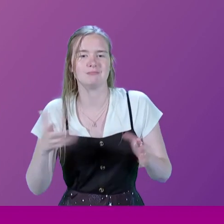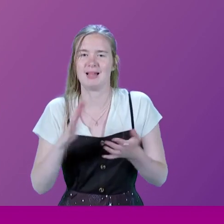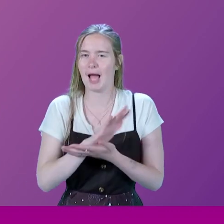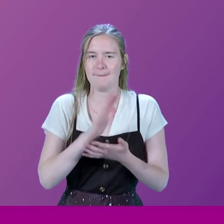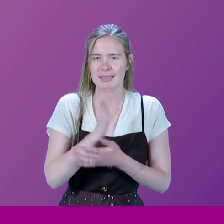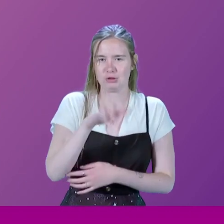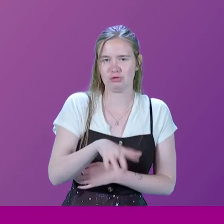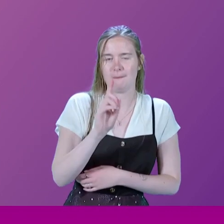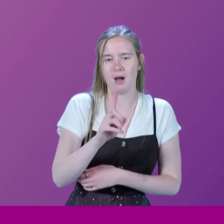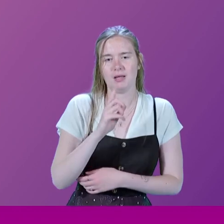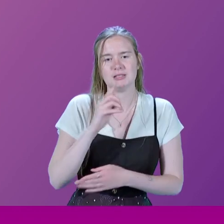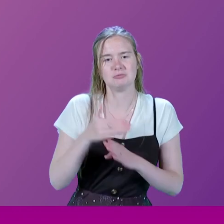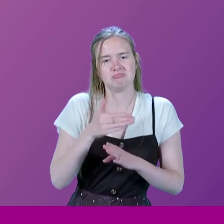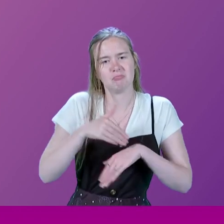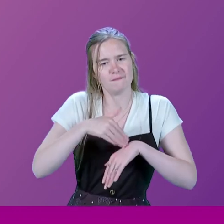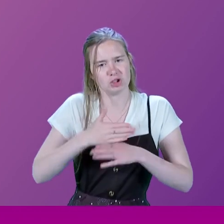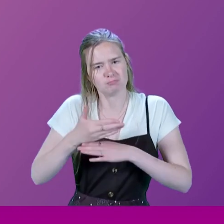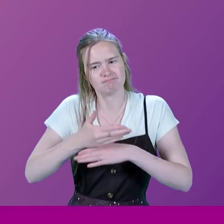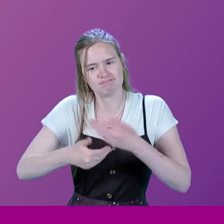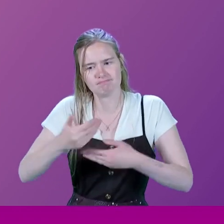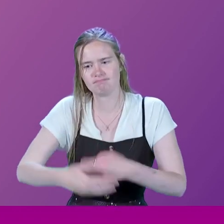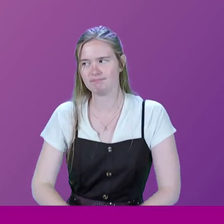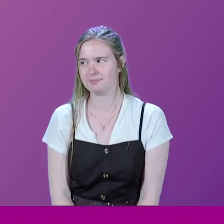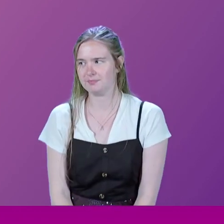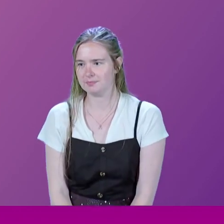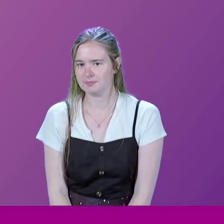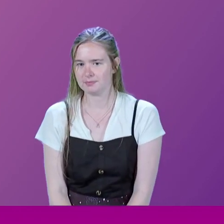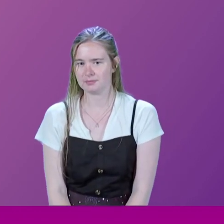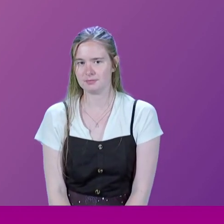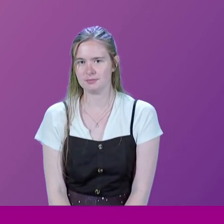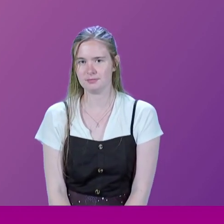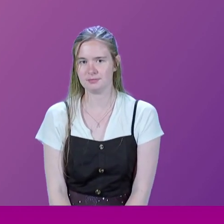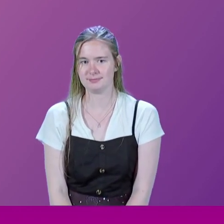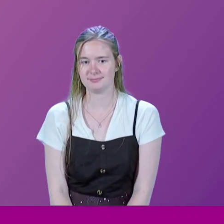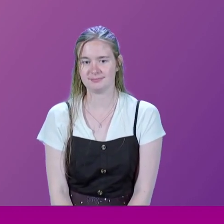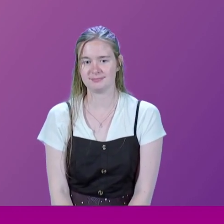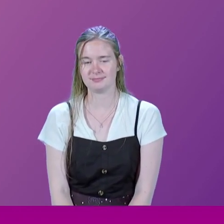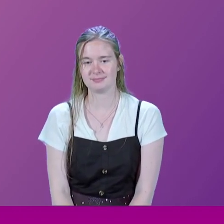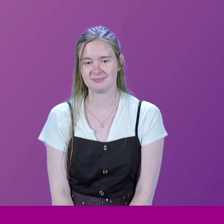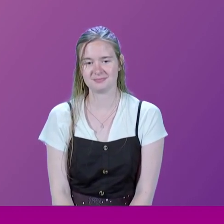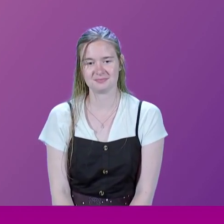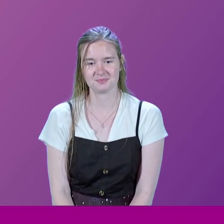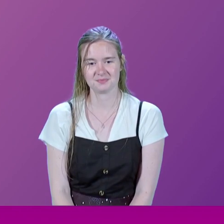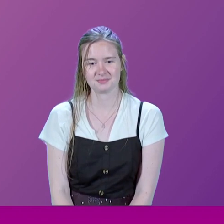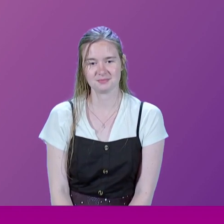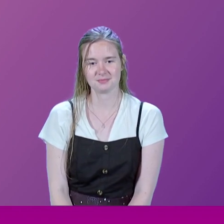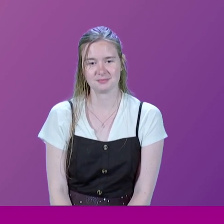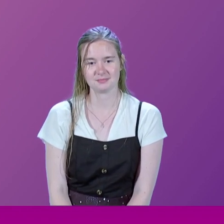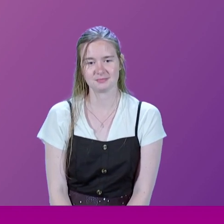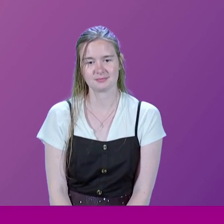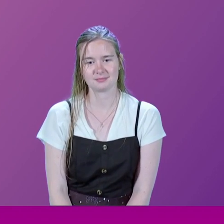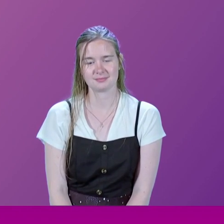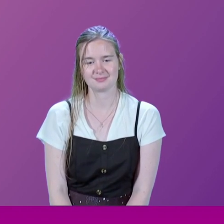industry, but it is quite an efficient one. Okay. A gentleman there. Yes. You, sir. Yes.